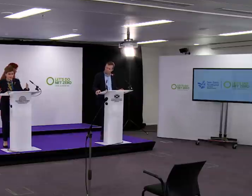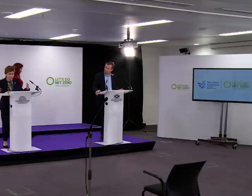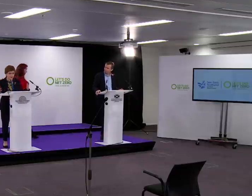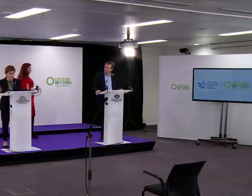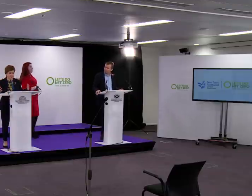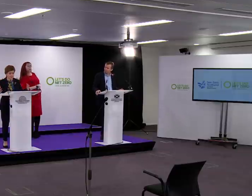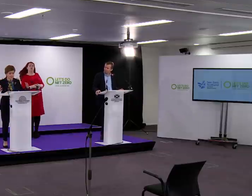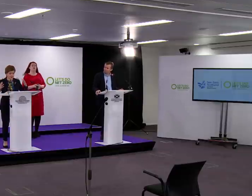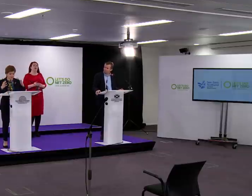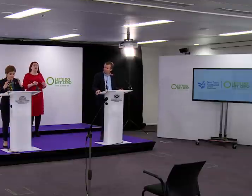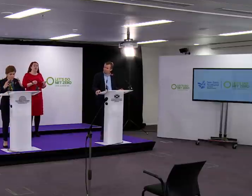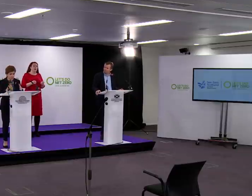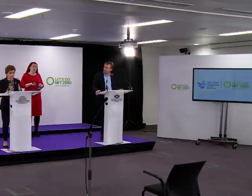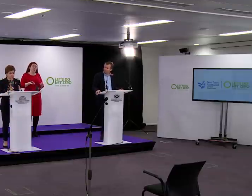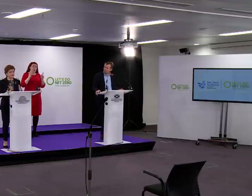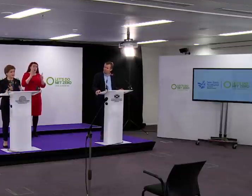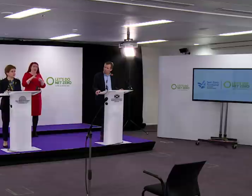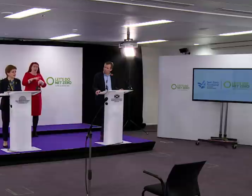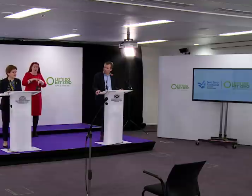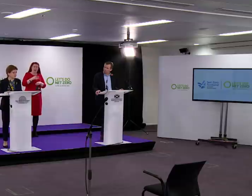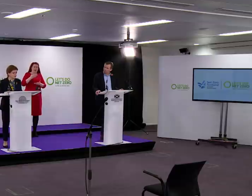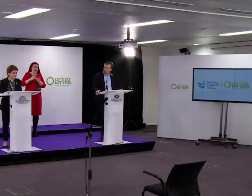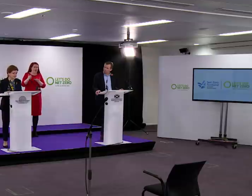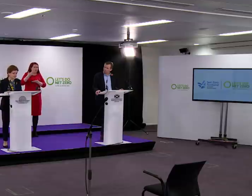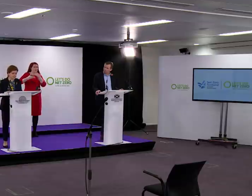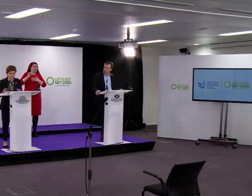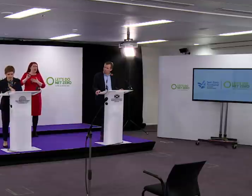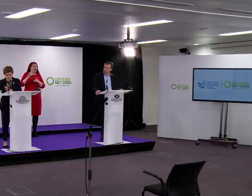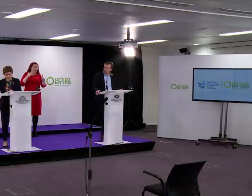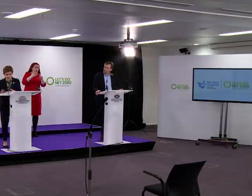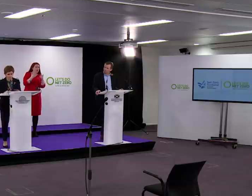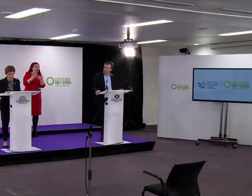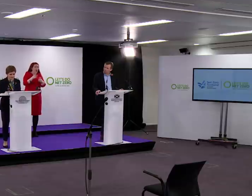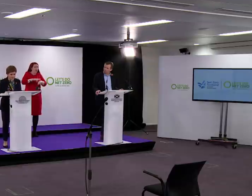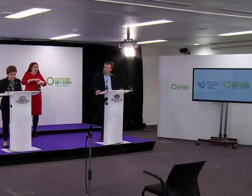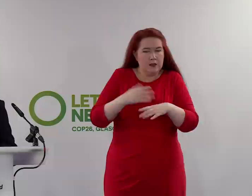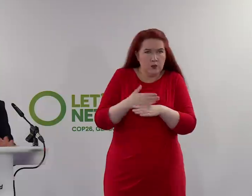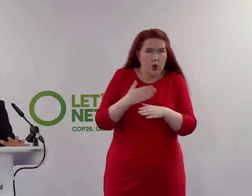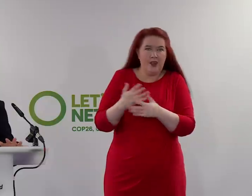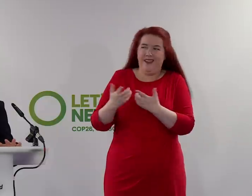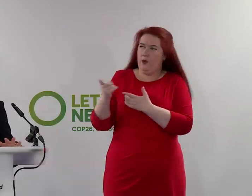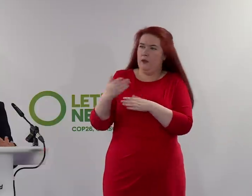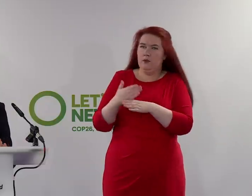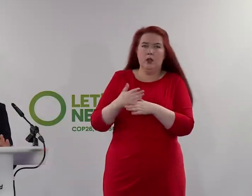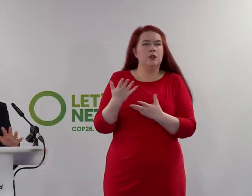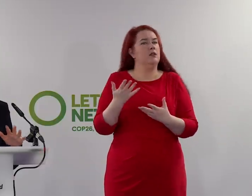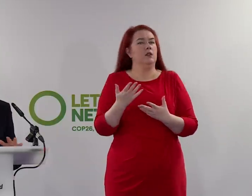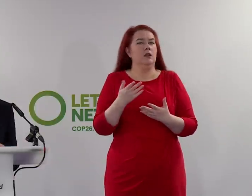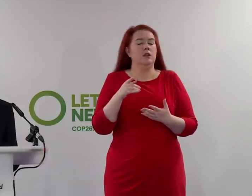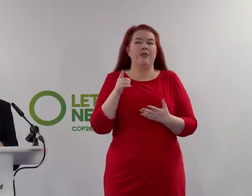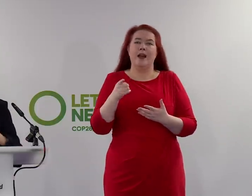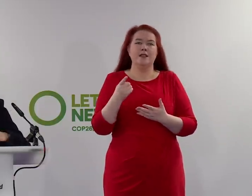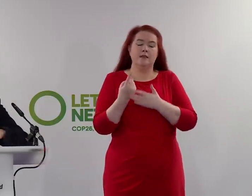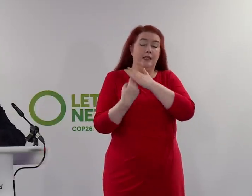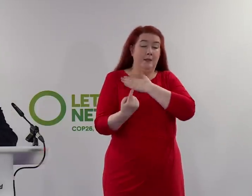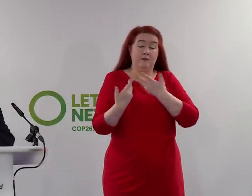a long period of time around the approach to policing that will be taken here. He operates on these matters entirely independent of government,